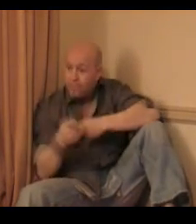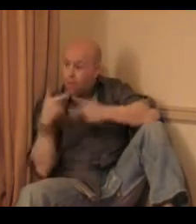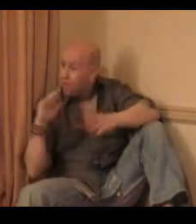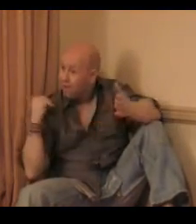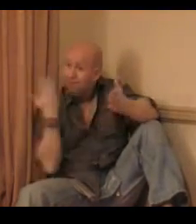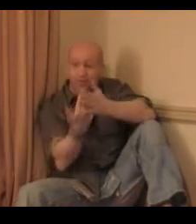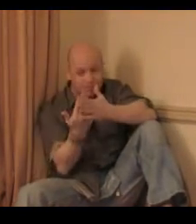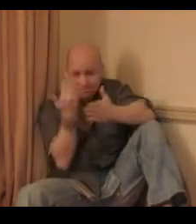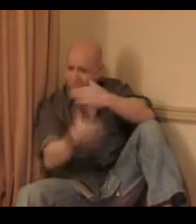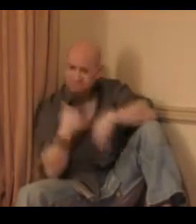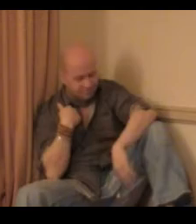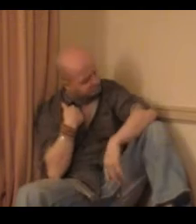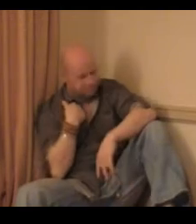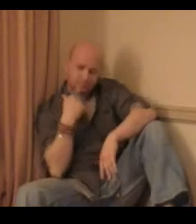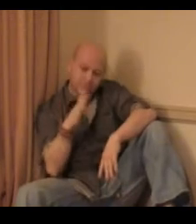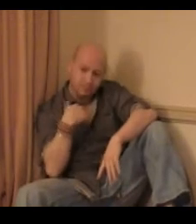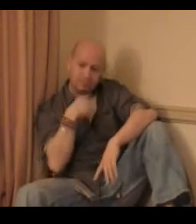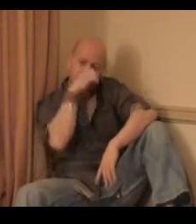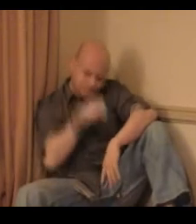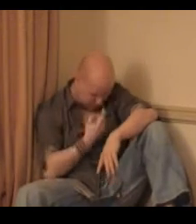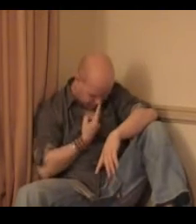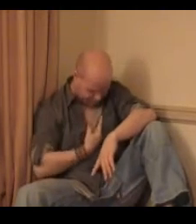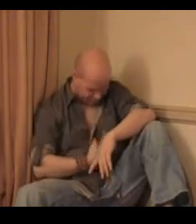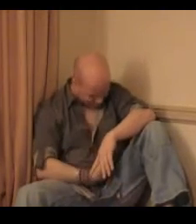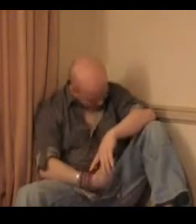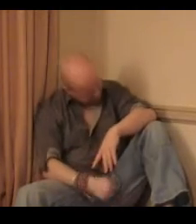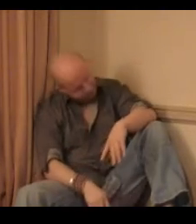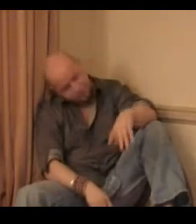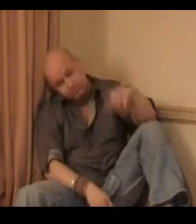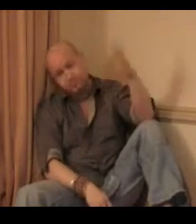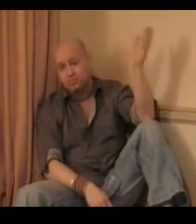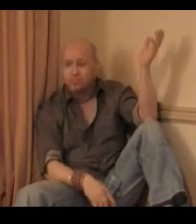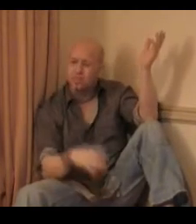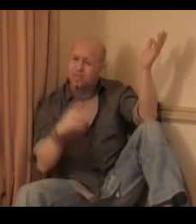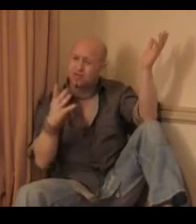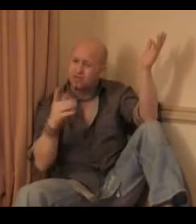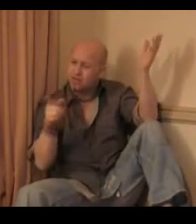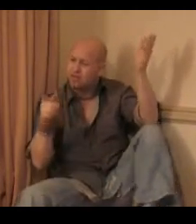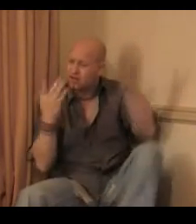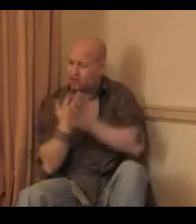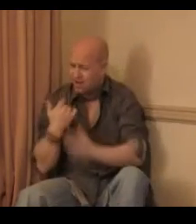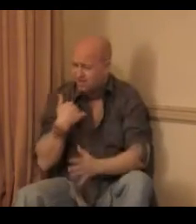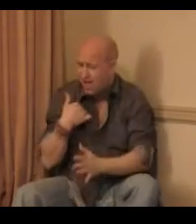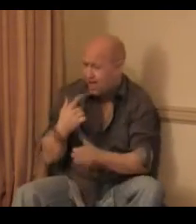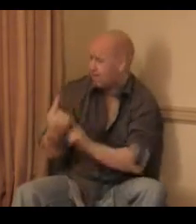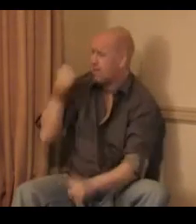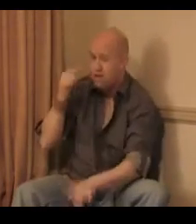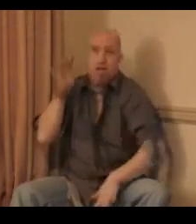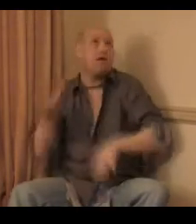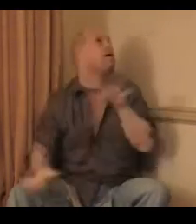that way Just sat by myself all day I was so lost back then But with a